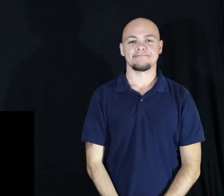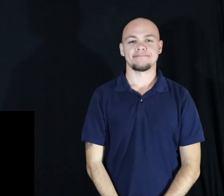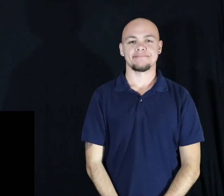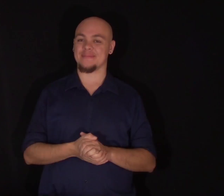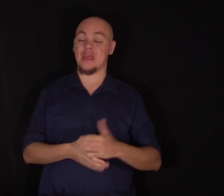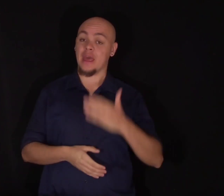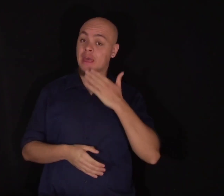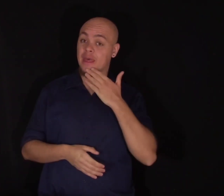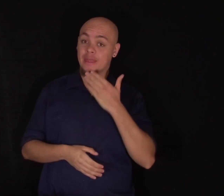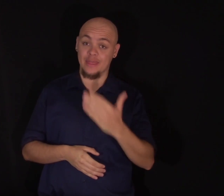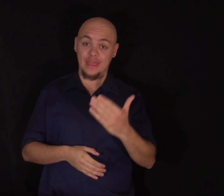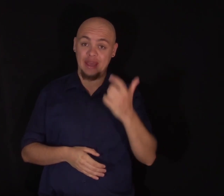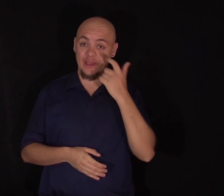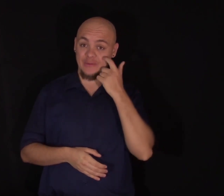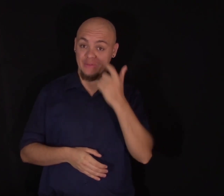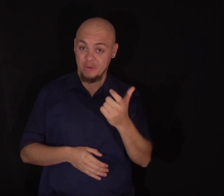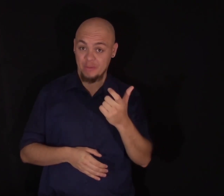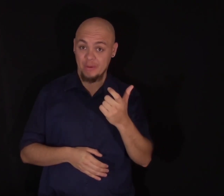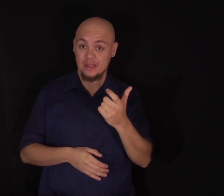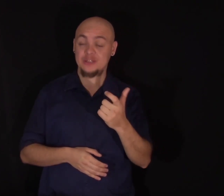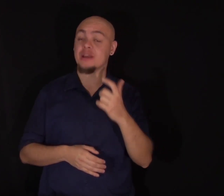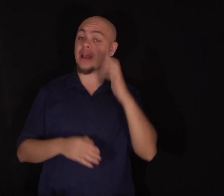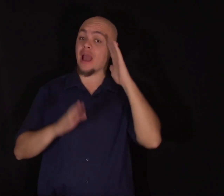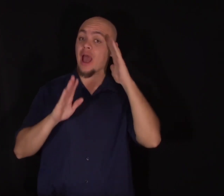Thank you. Thank you.